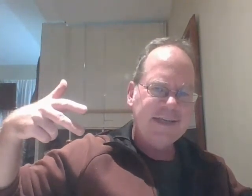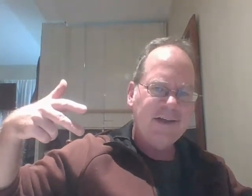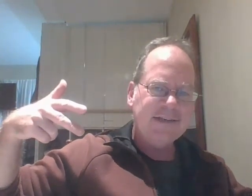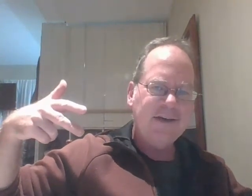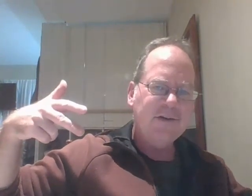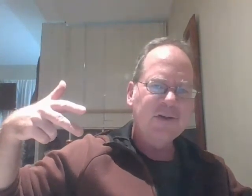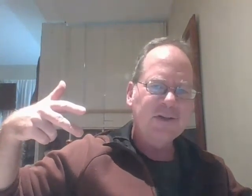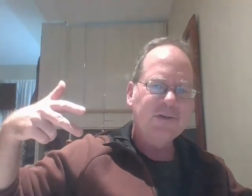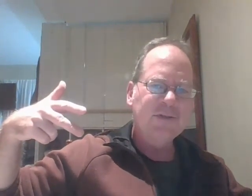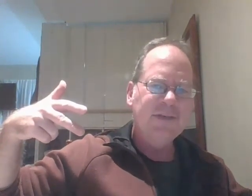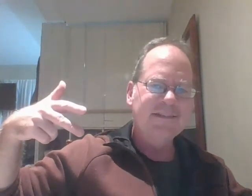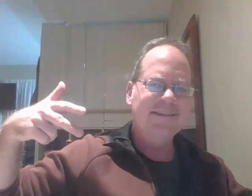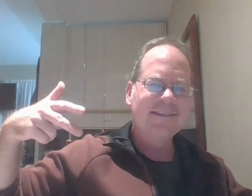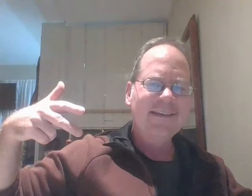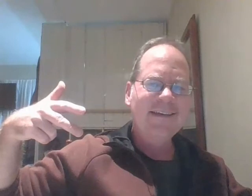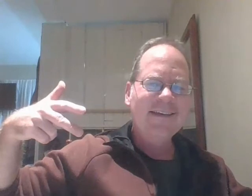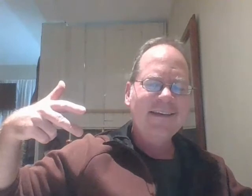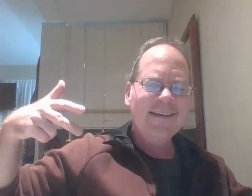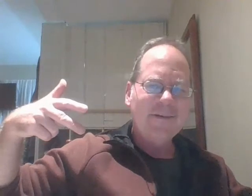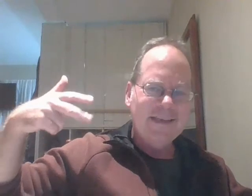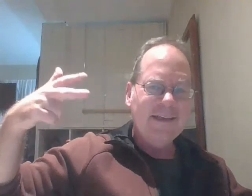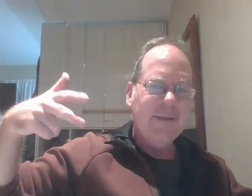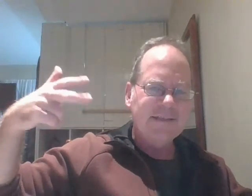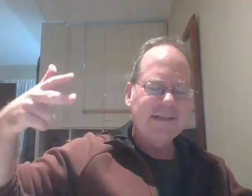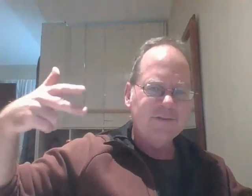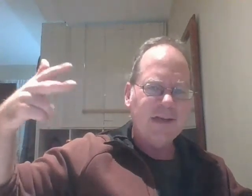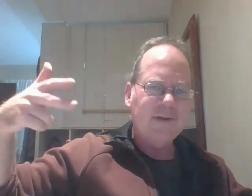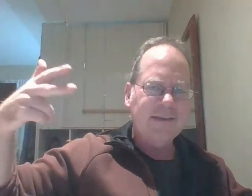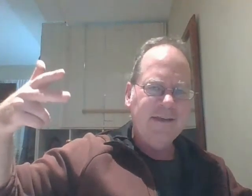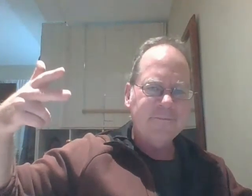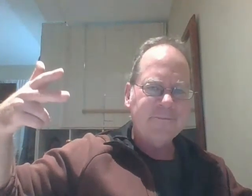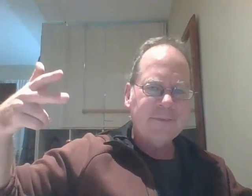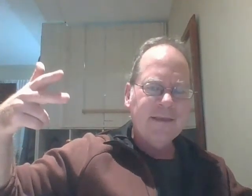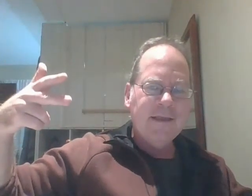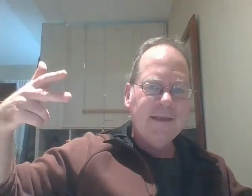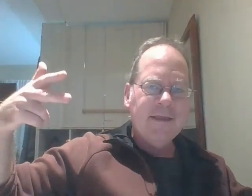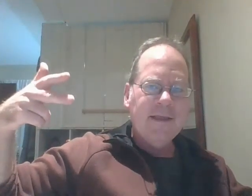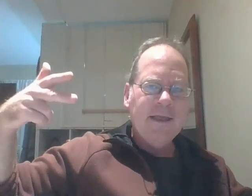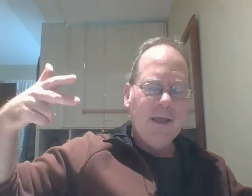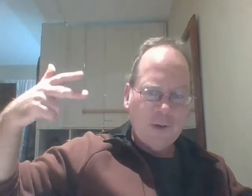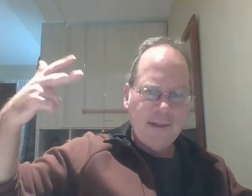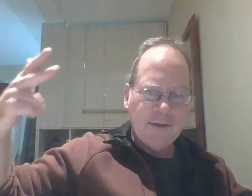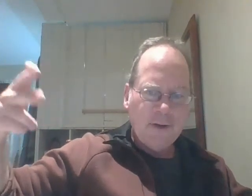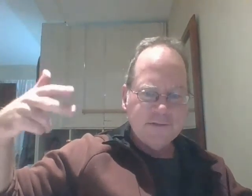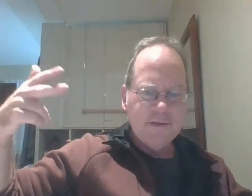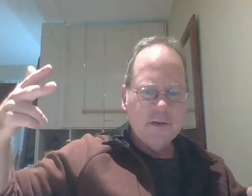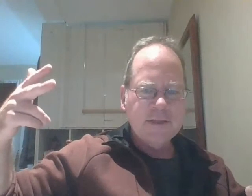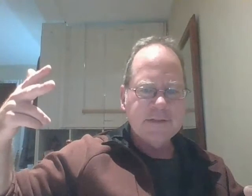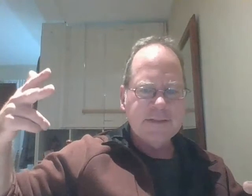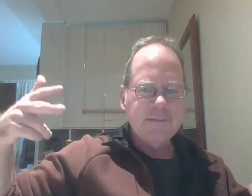locked down and you're going to lose your business he basically is talking about that and what i like about his video is it seems like